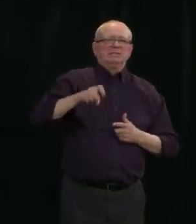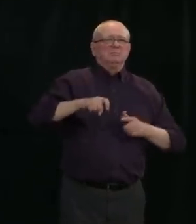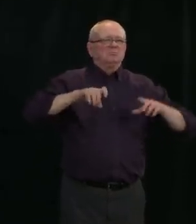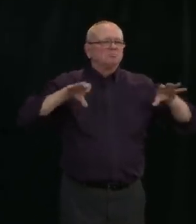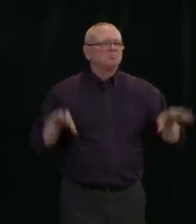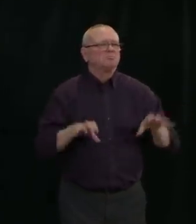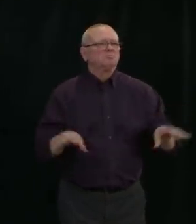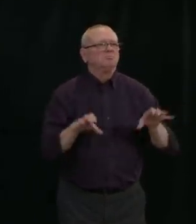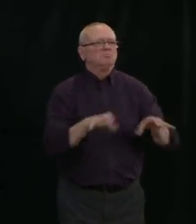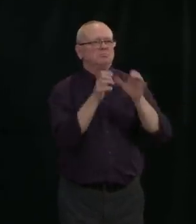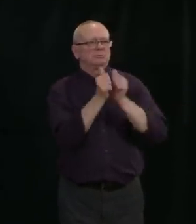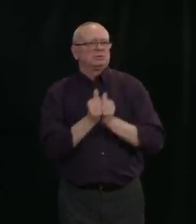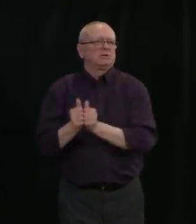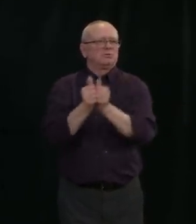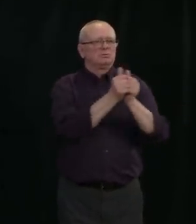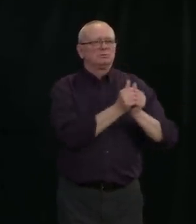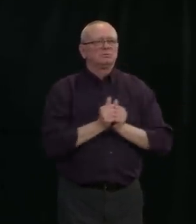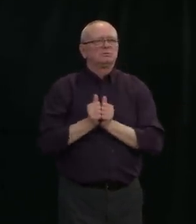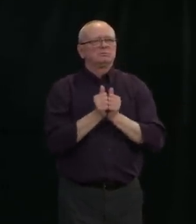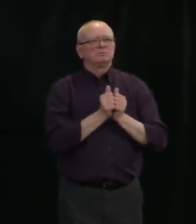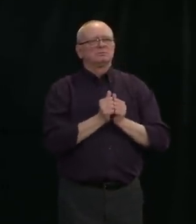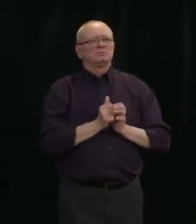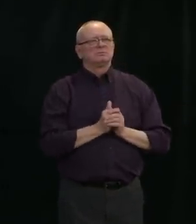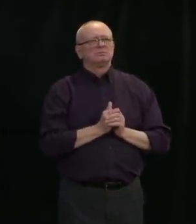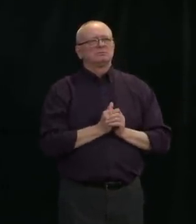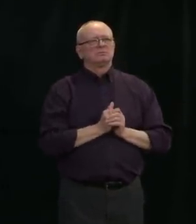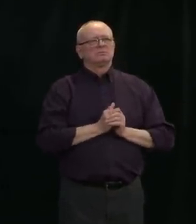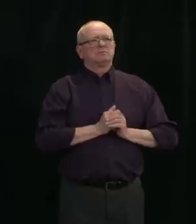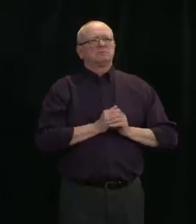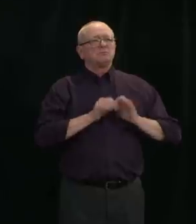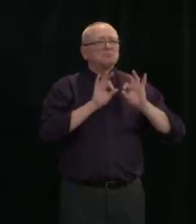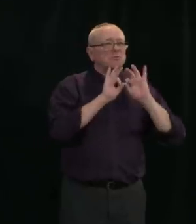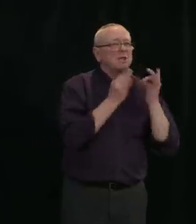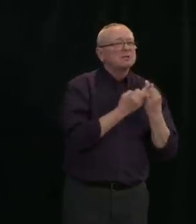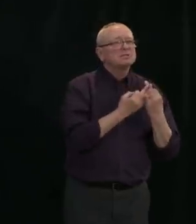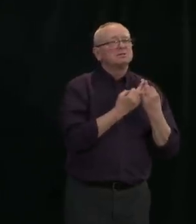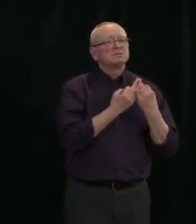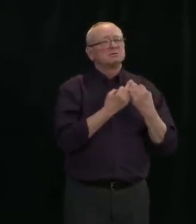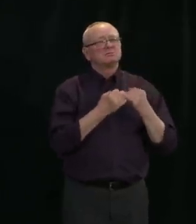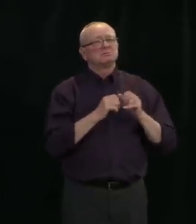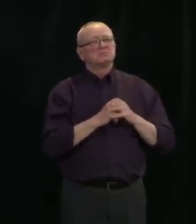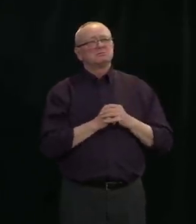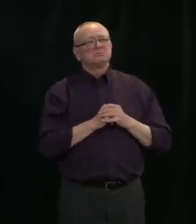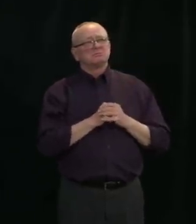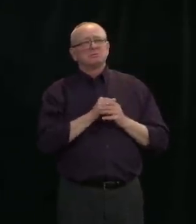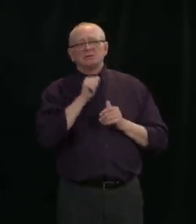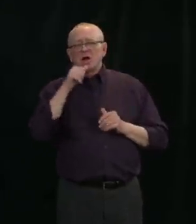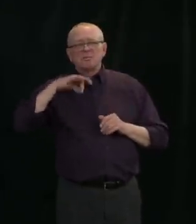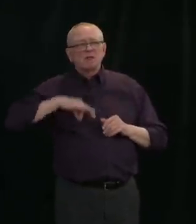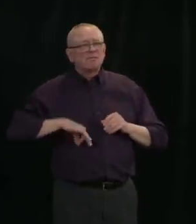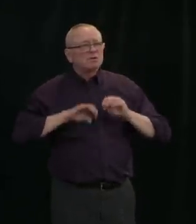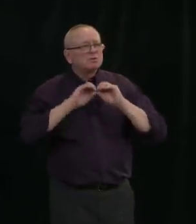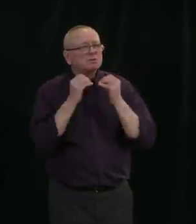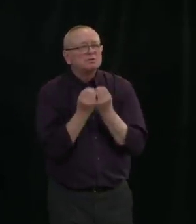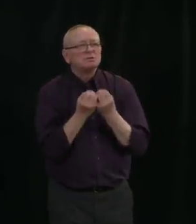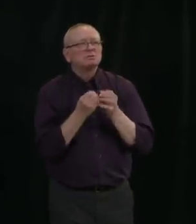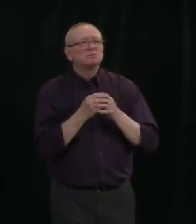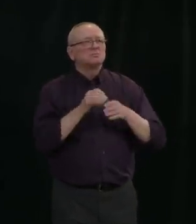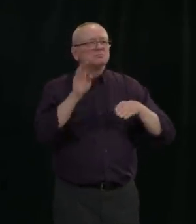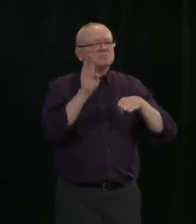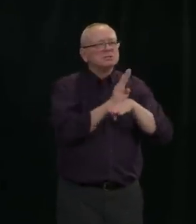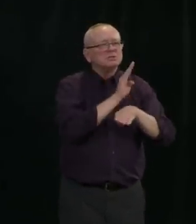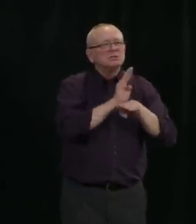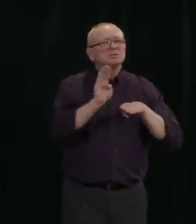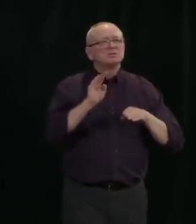of our entire society, on families, on charities, on businesses, on civil society groups.